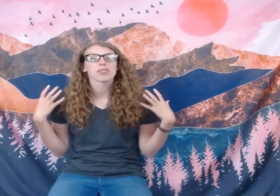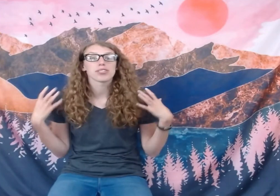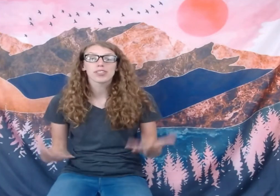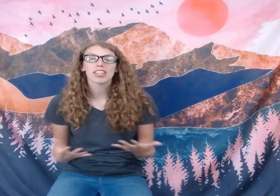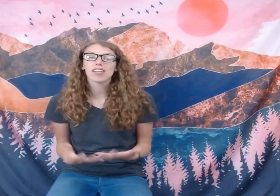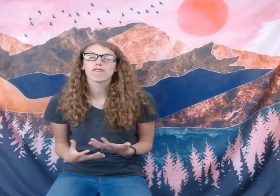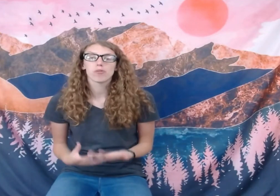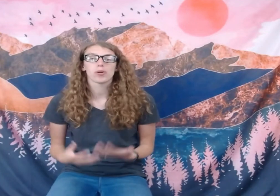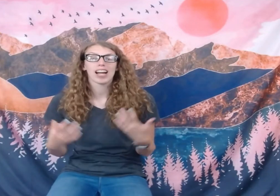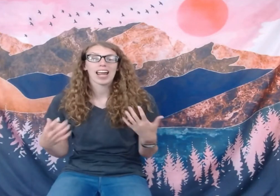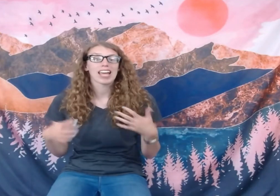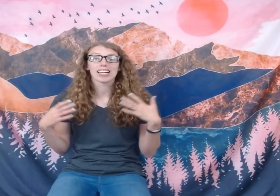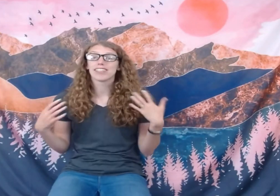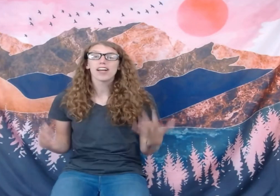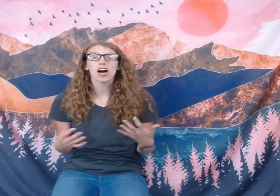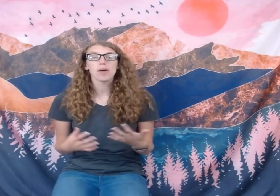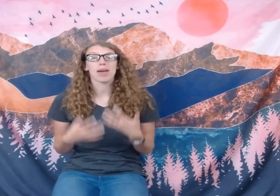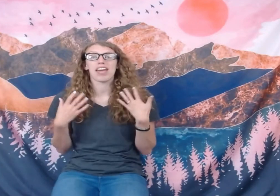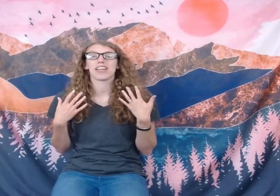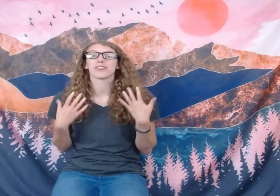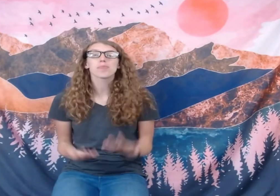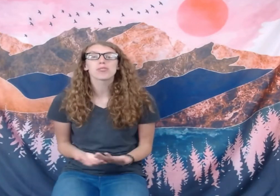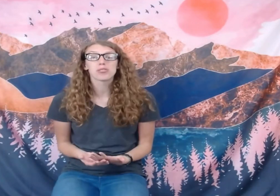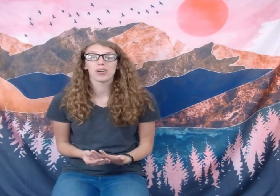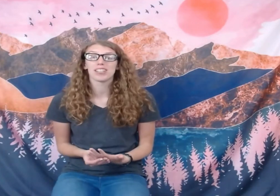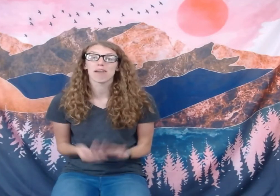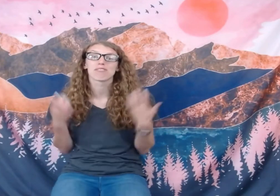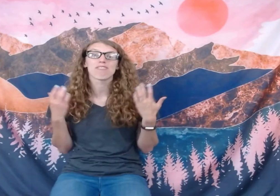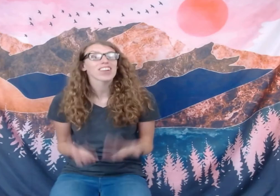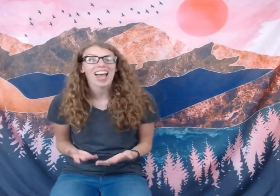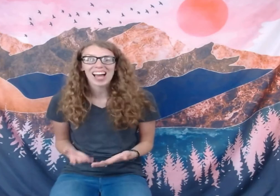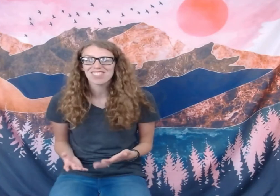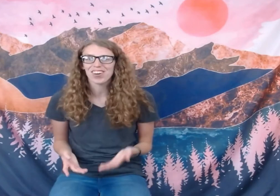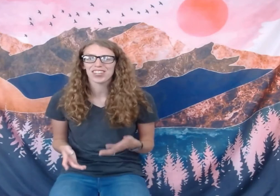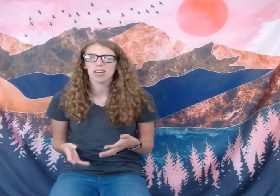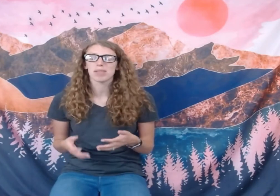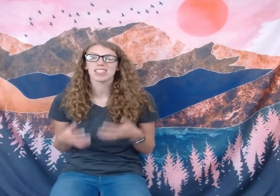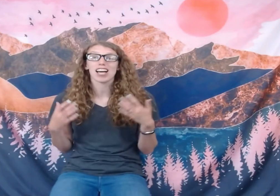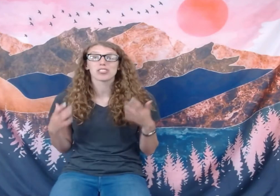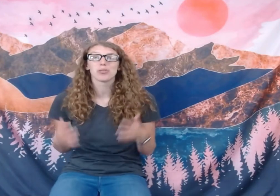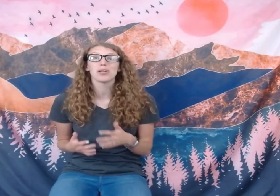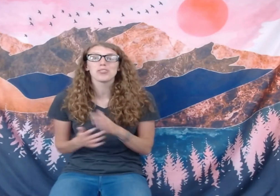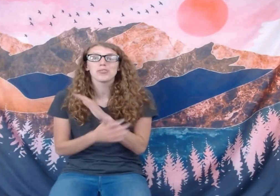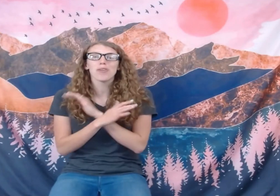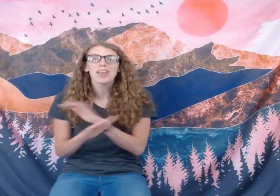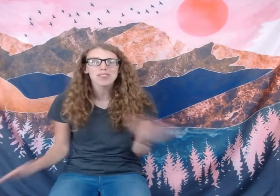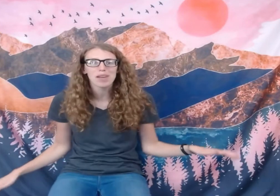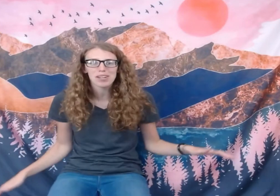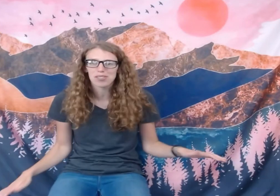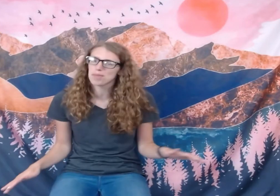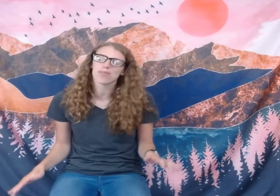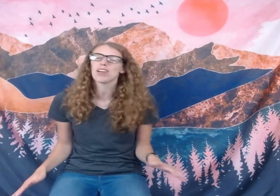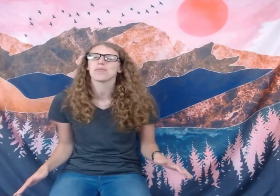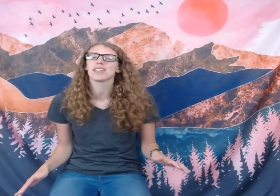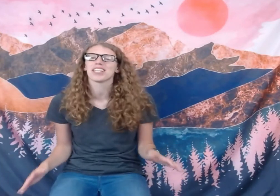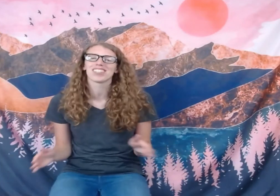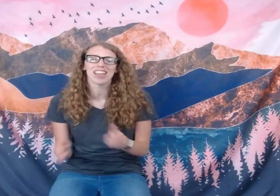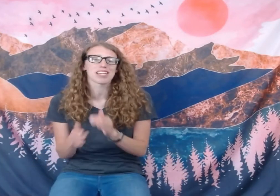was looking for a club and groups to join. I was very active on campus. I joined way too many groups freshman year like